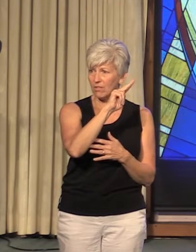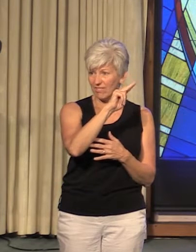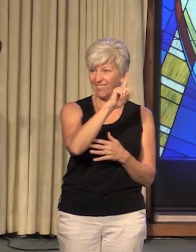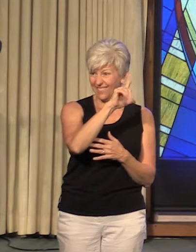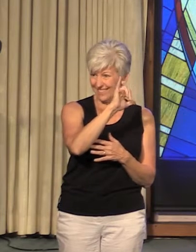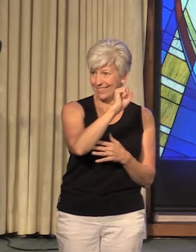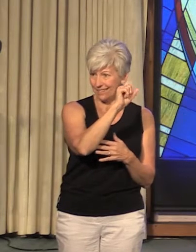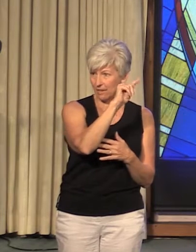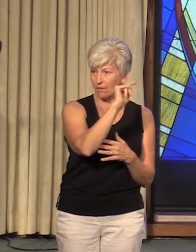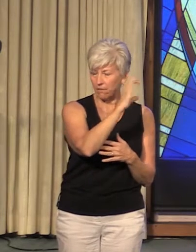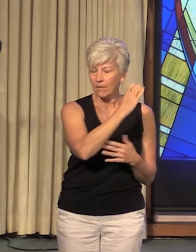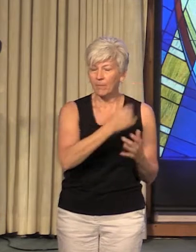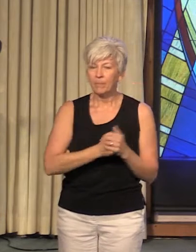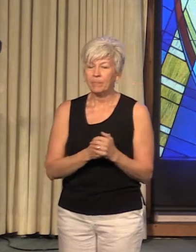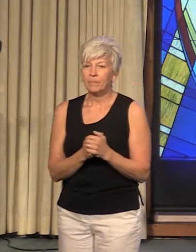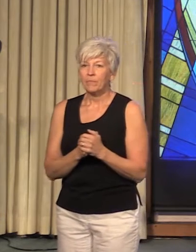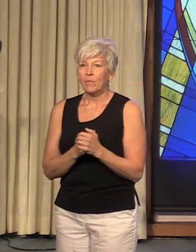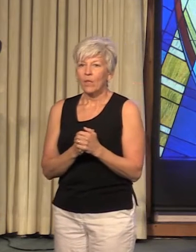us.